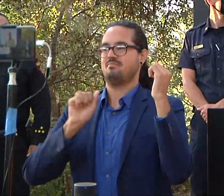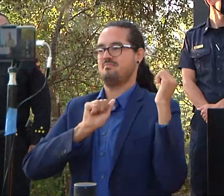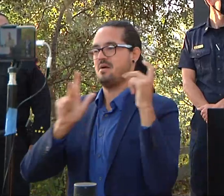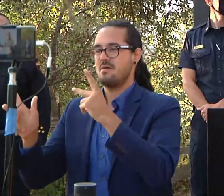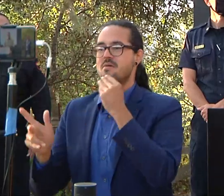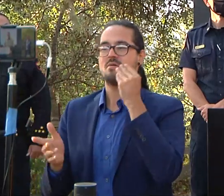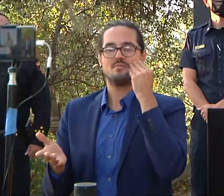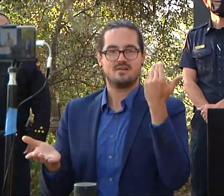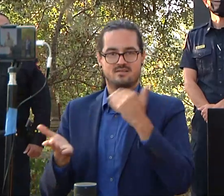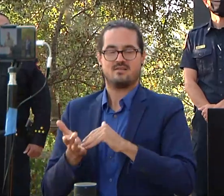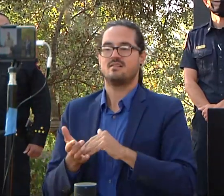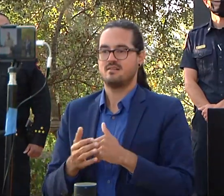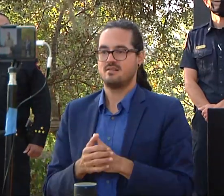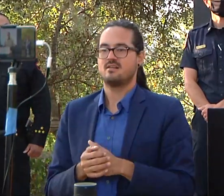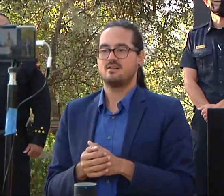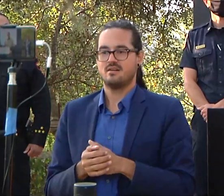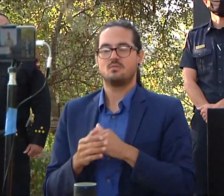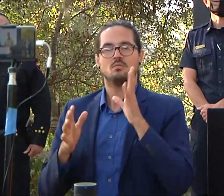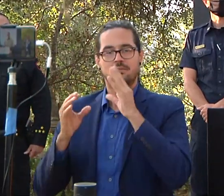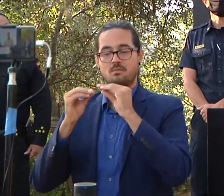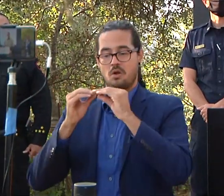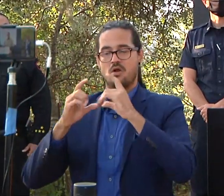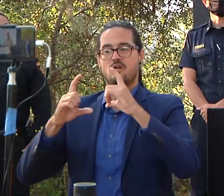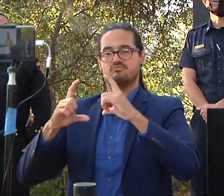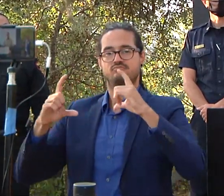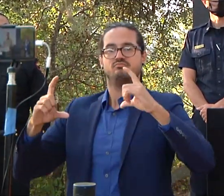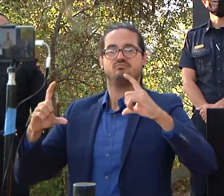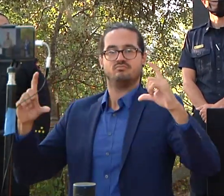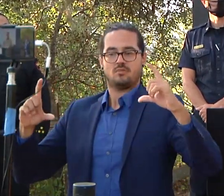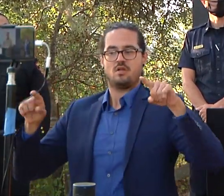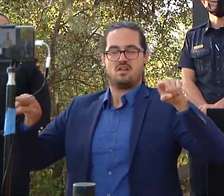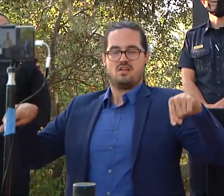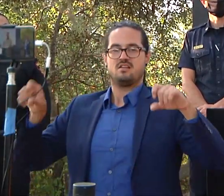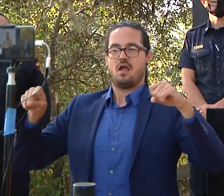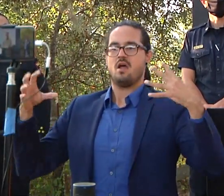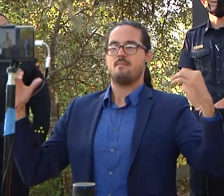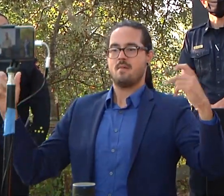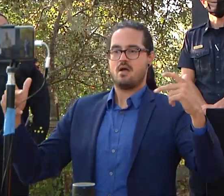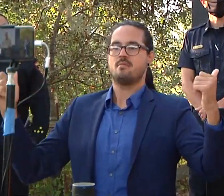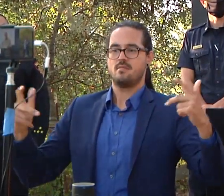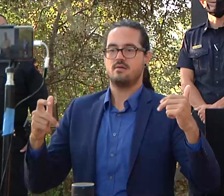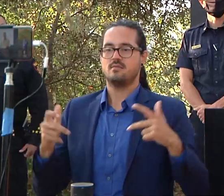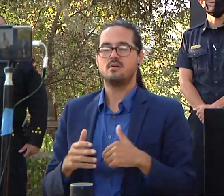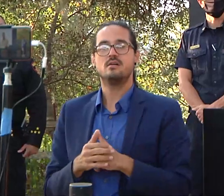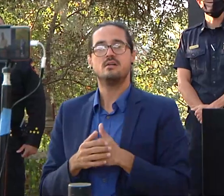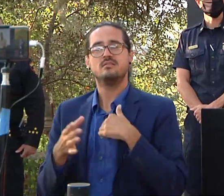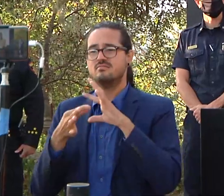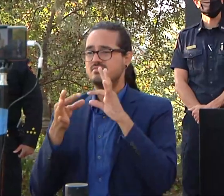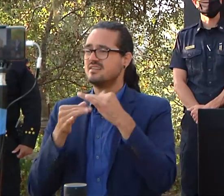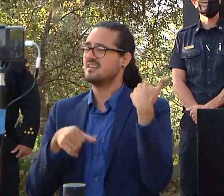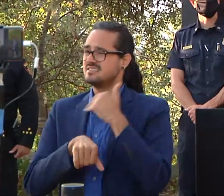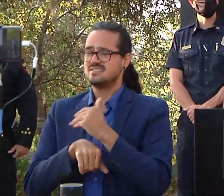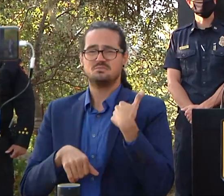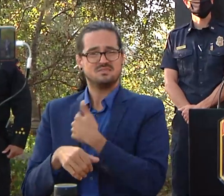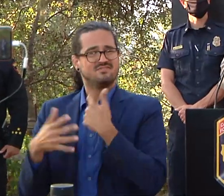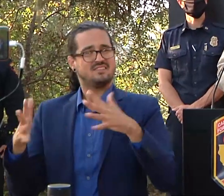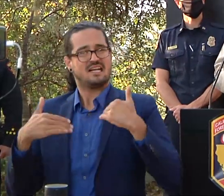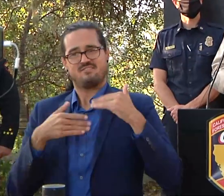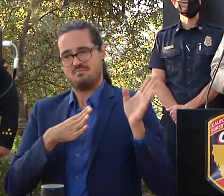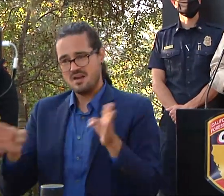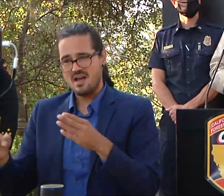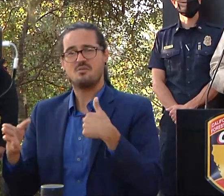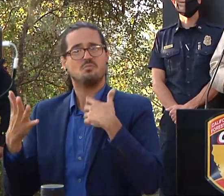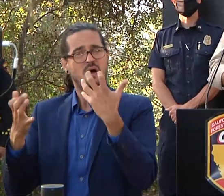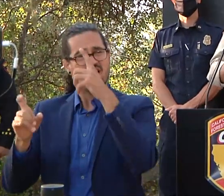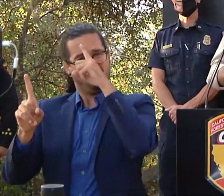want to preface that that i mentioned this last night that that's the strategy with repopulating these areas we want to we want to get you back home and so